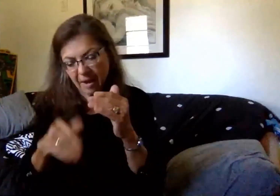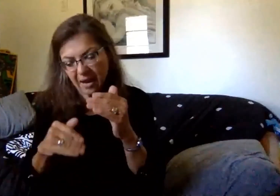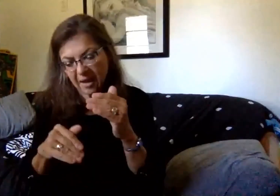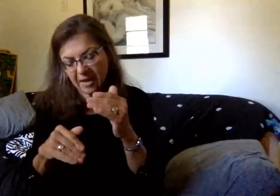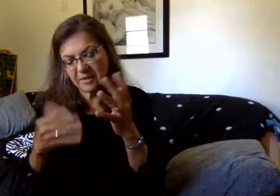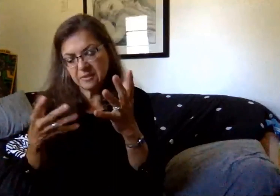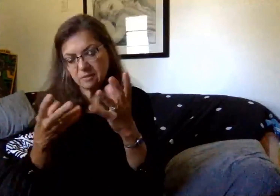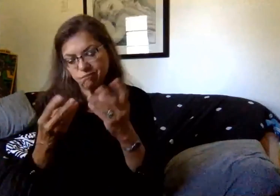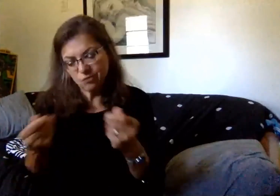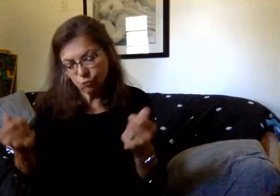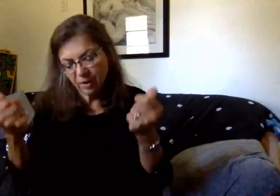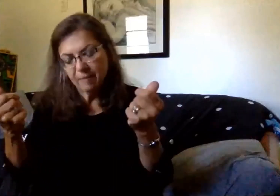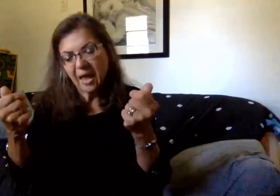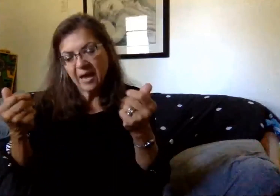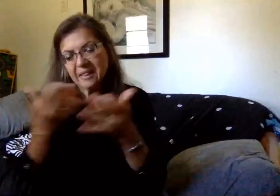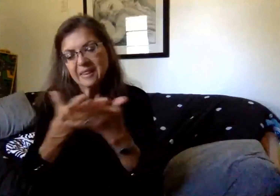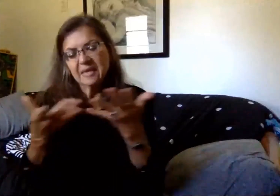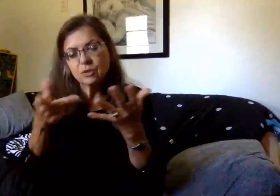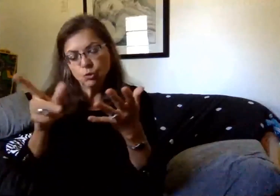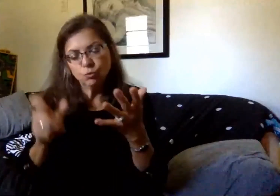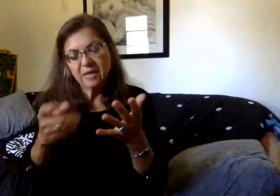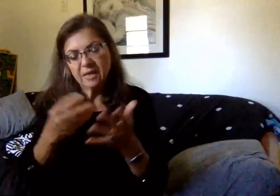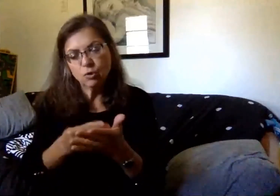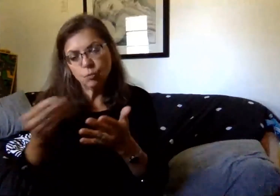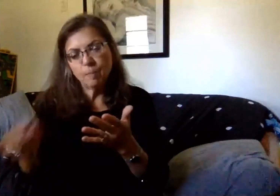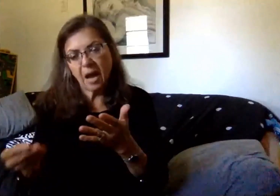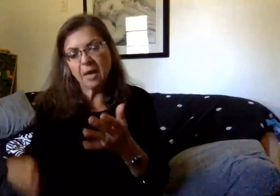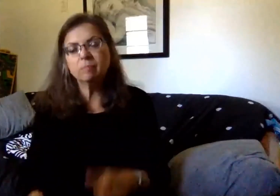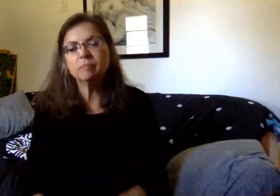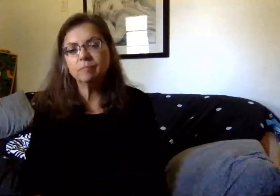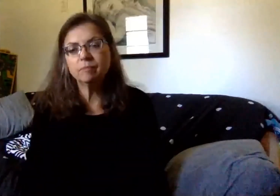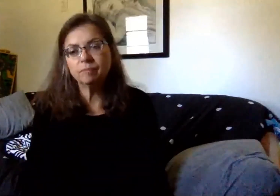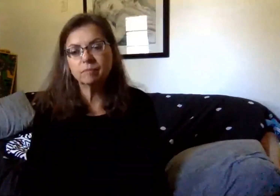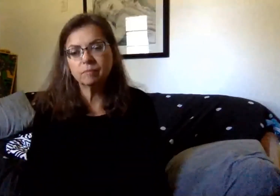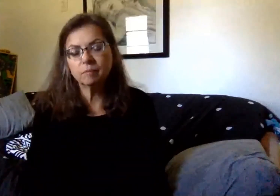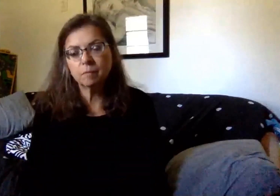things that families will need to purchase that ultimately students will then bring into school.